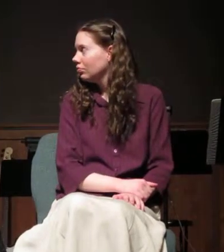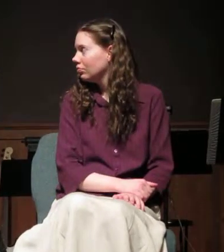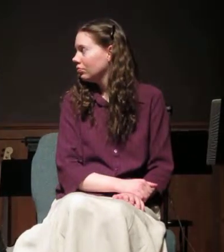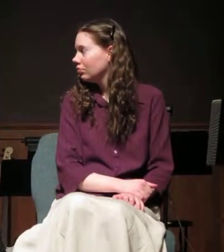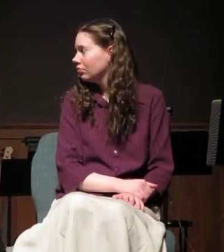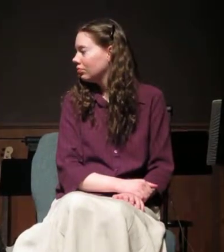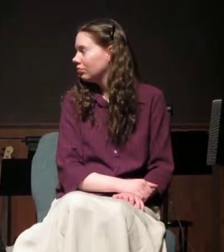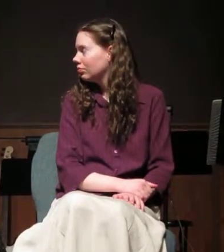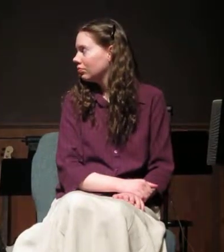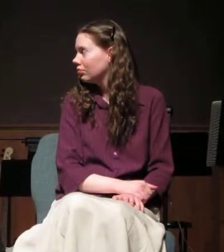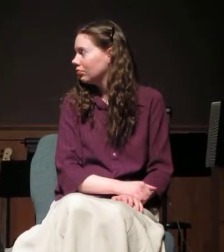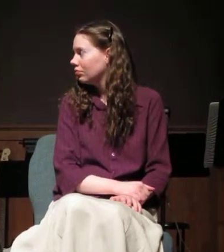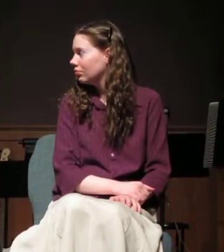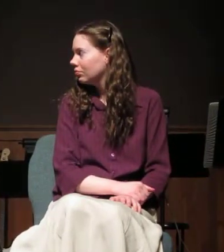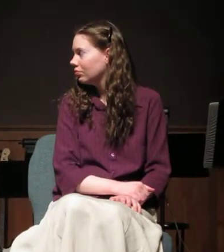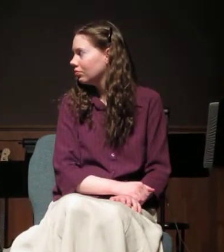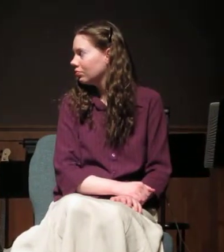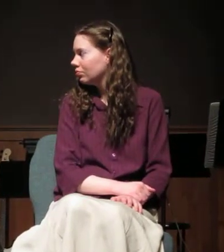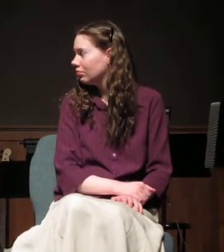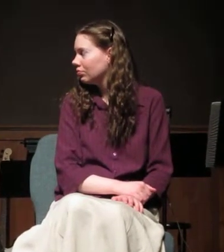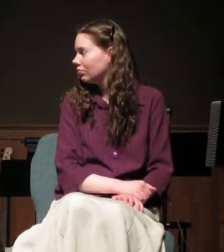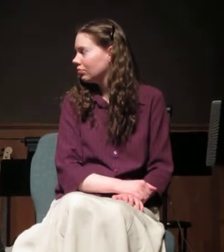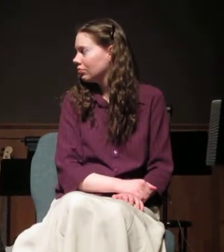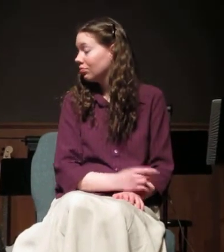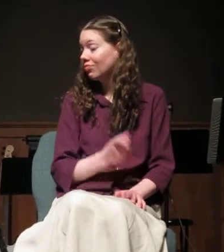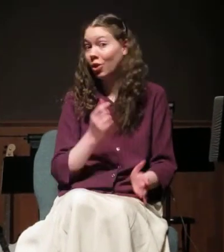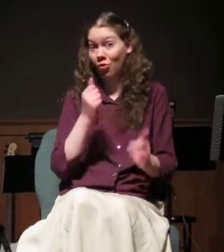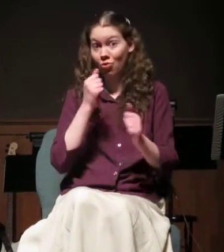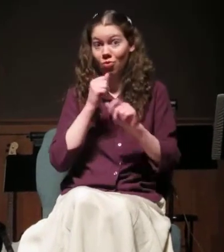For the drunk, I loved a brand new blanket.